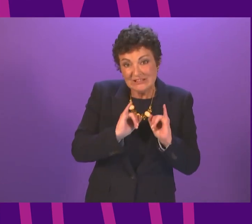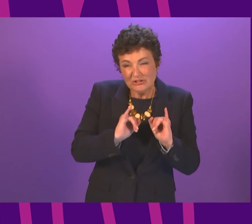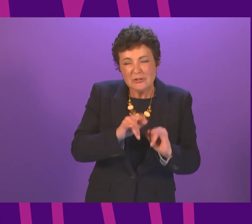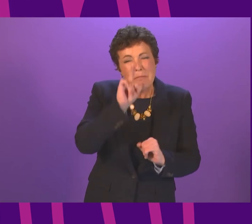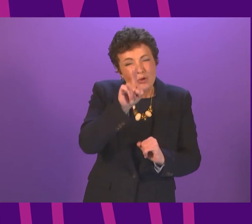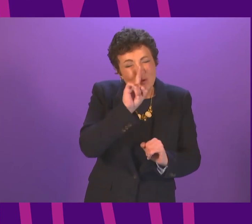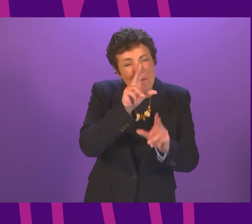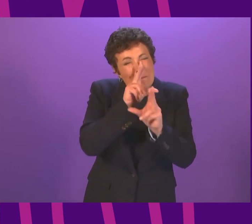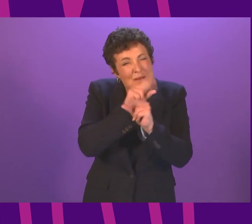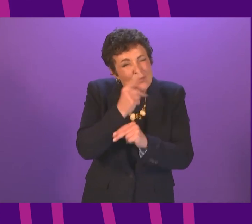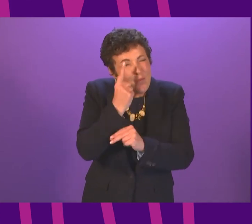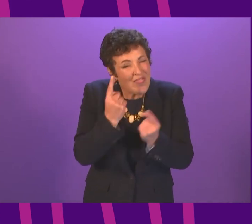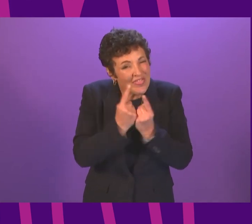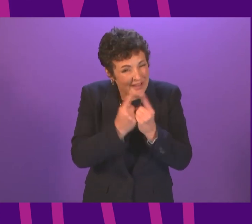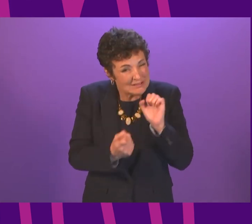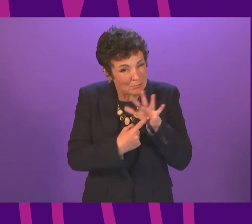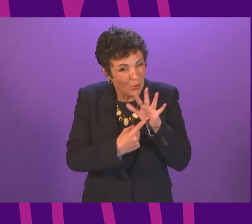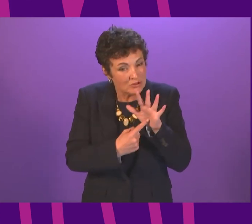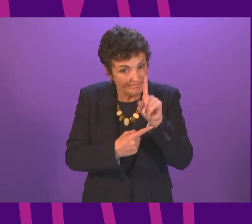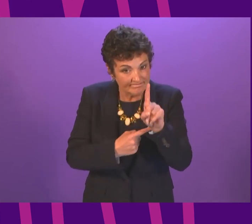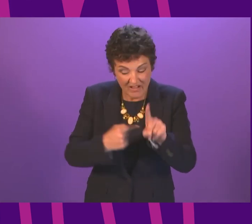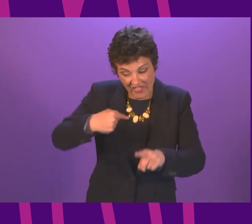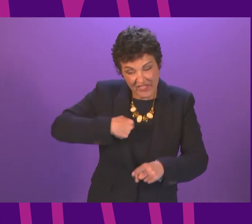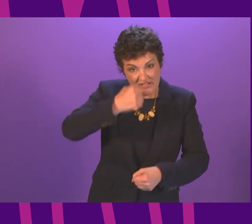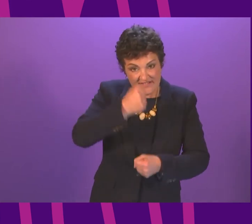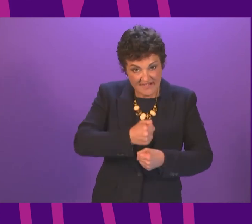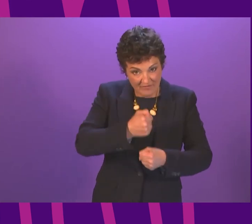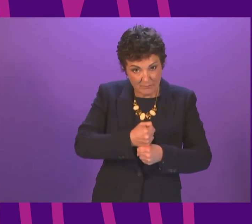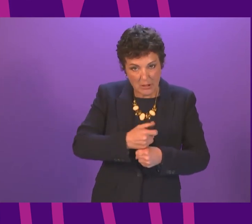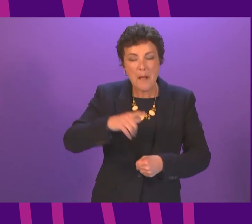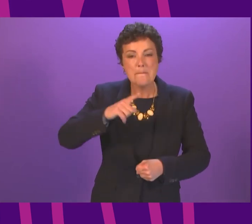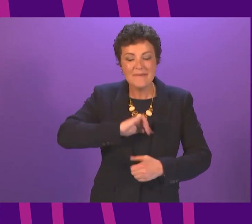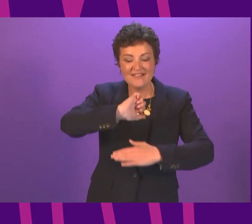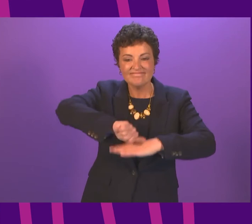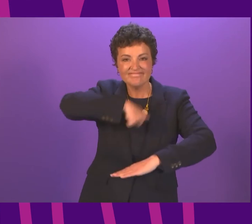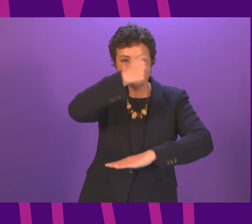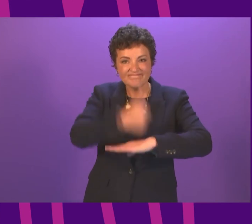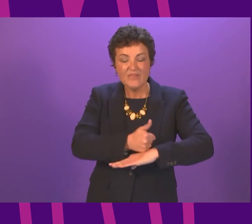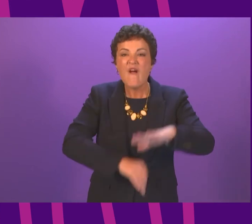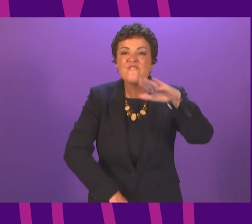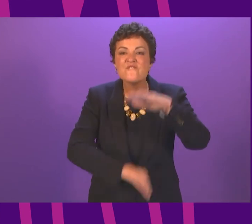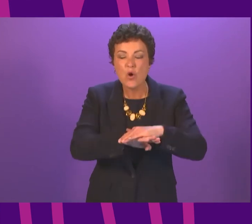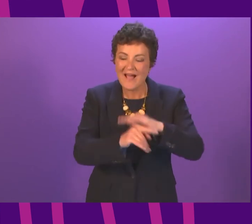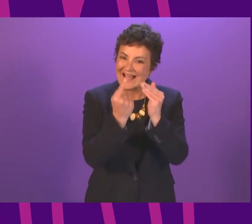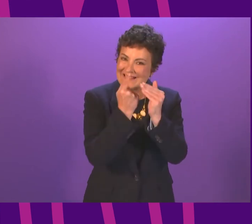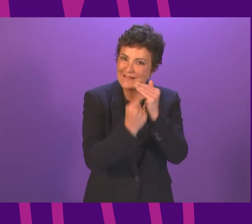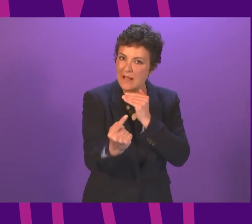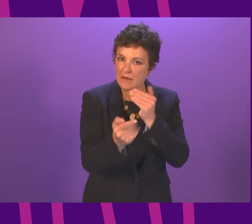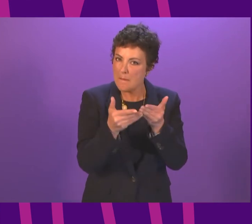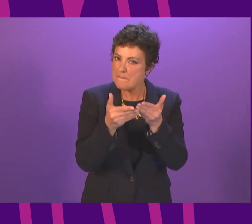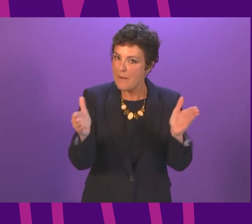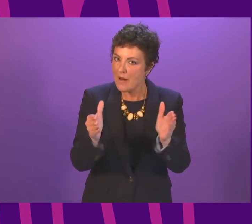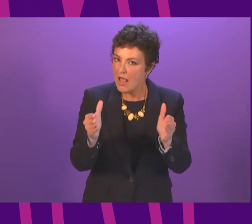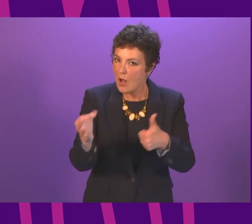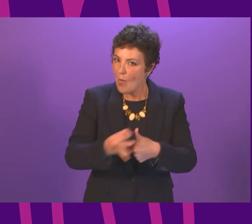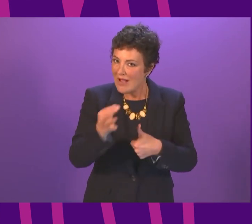omits to raise. That this government has established a full independent public inquiry. That public inquiry is